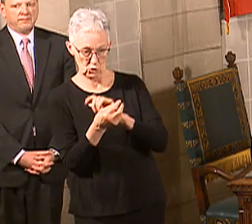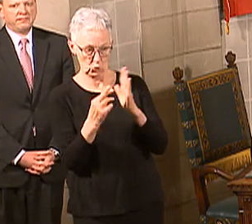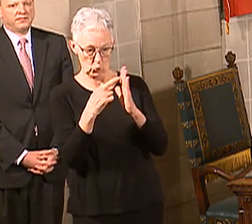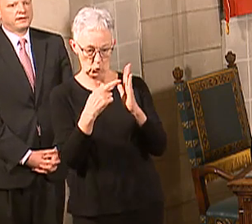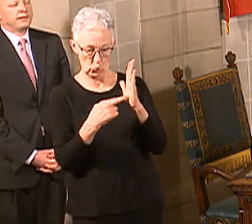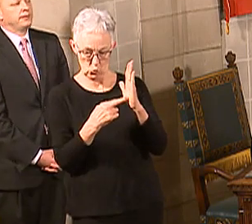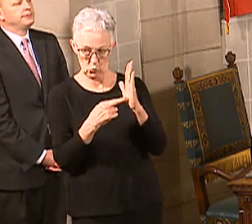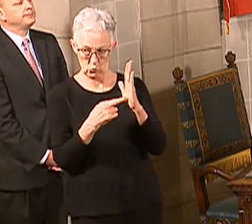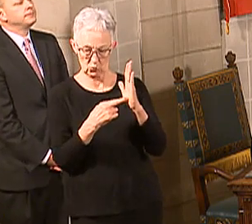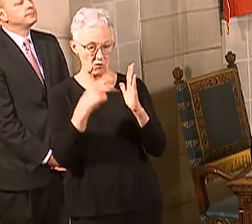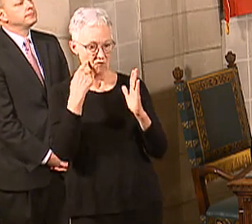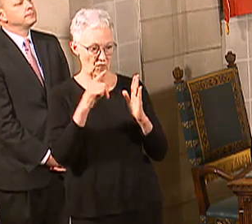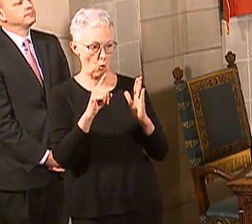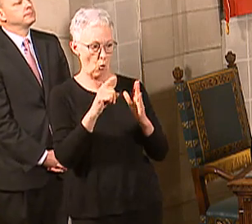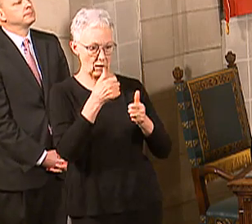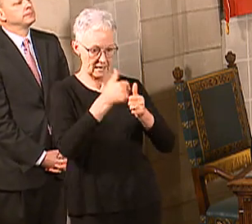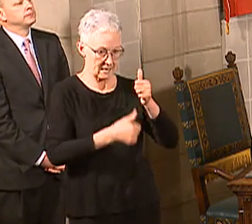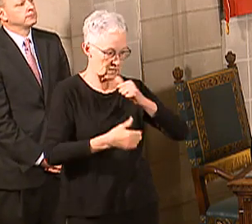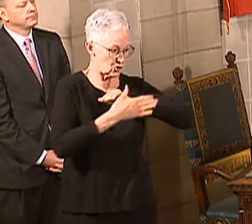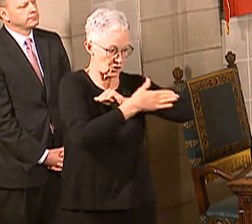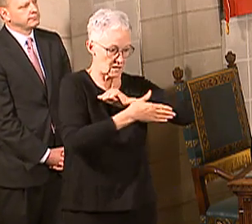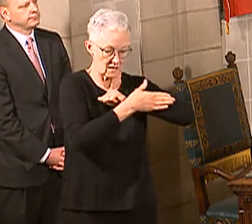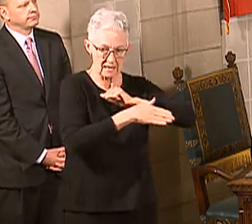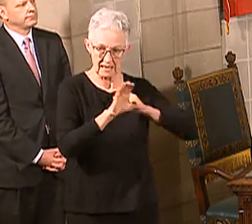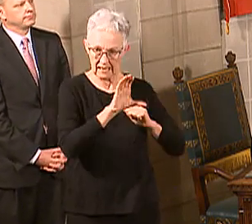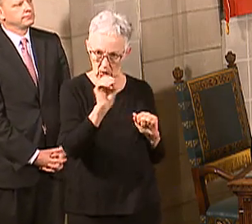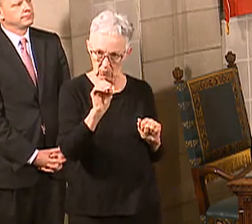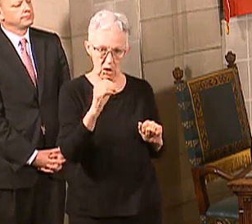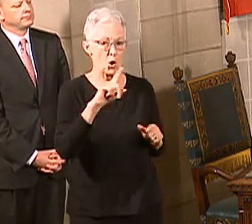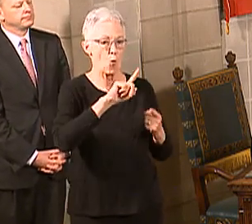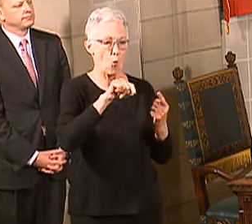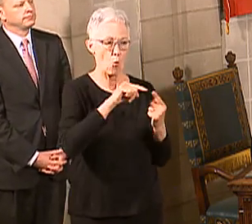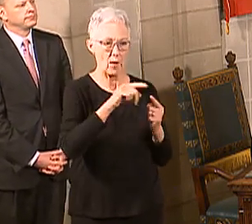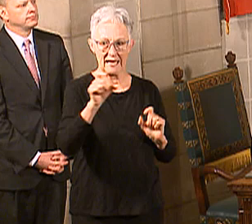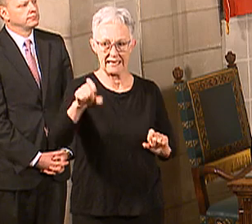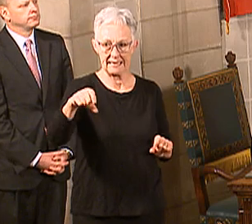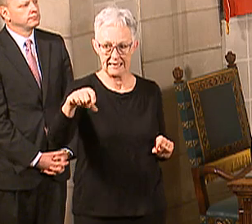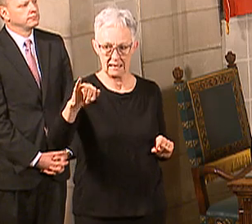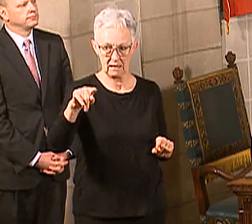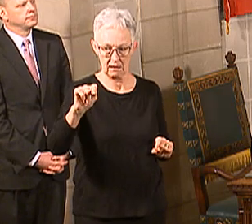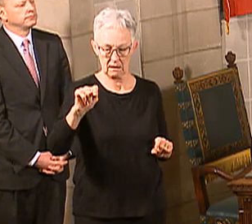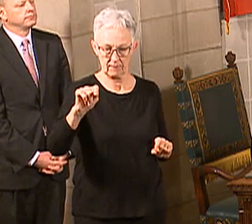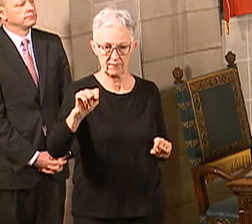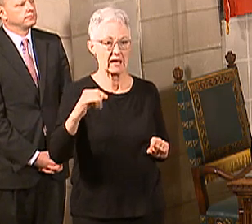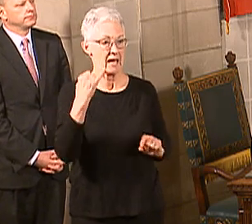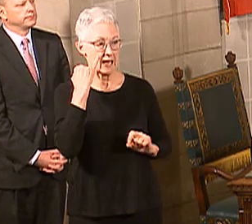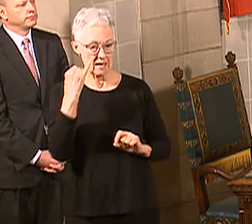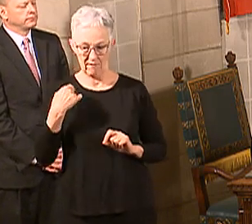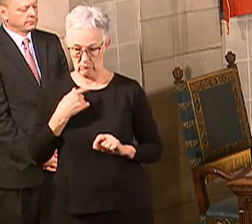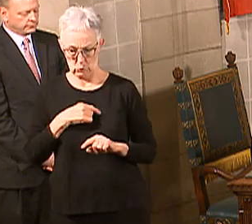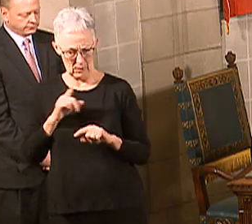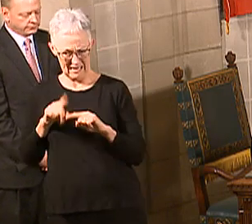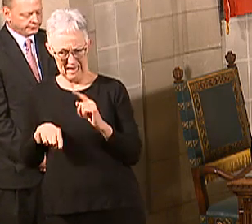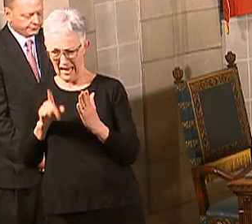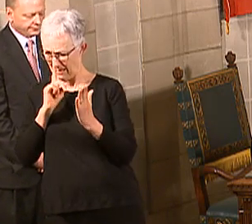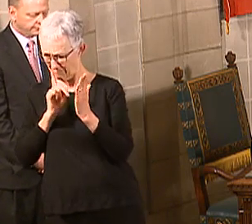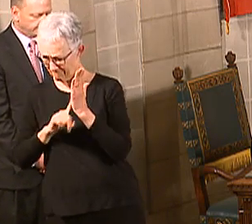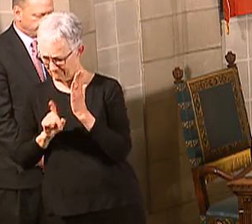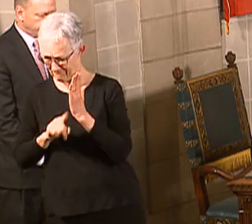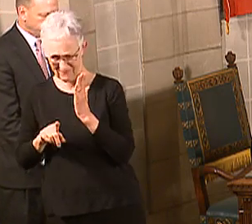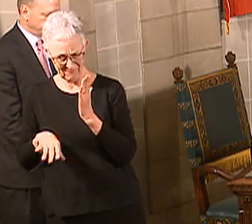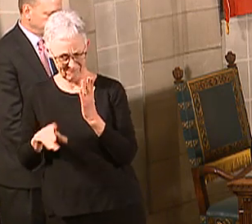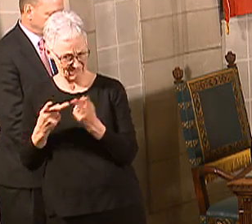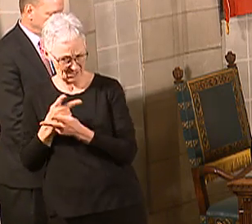again, community spread is defined as people who we can't figure out how they got the virus, can't trace how they got it. You know, if they travel-related,